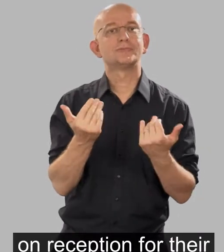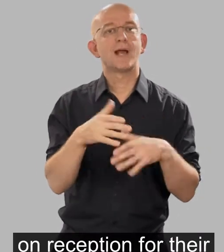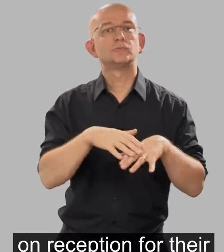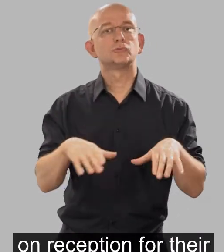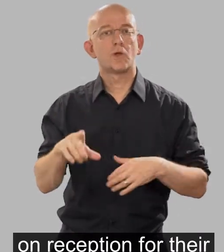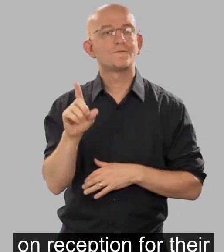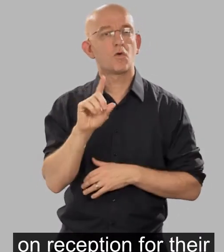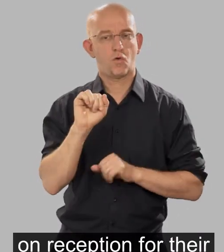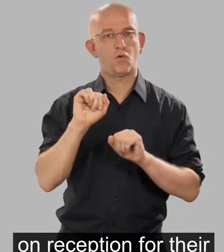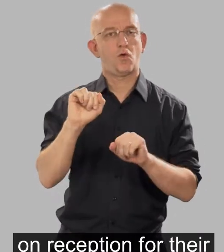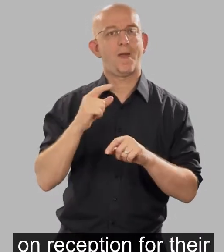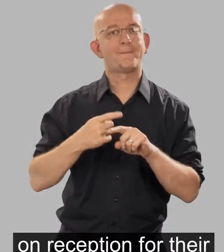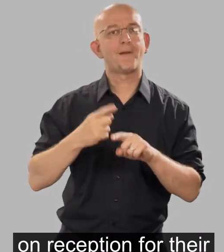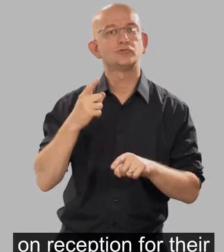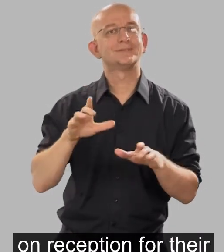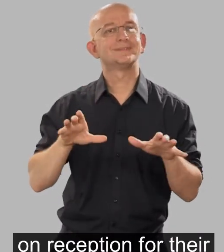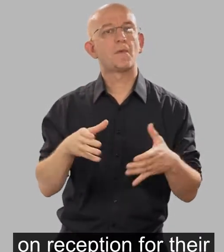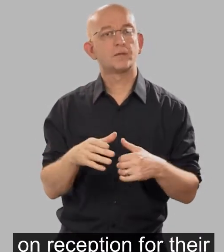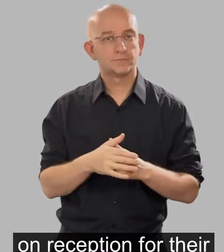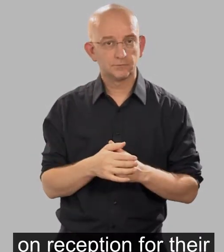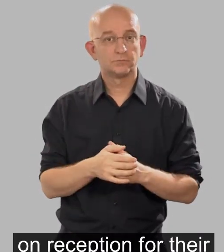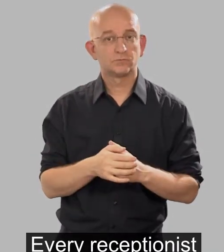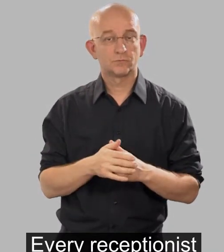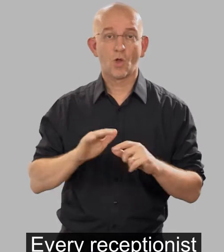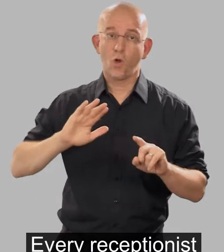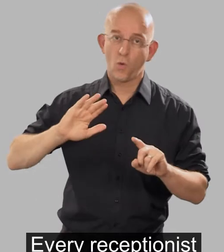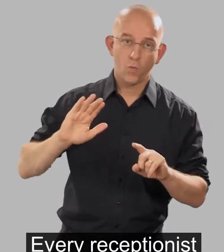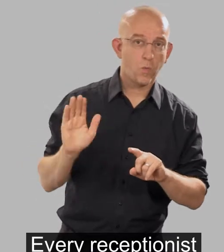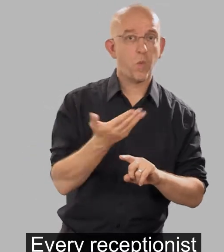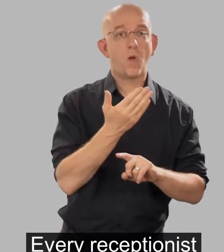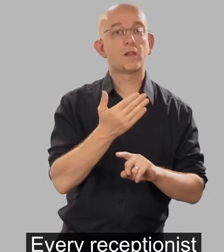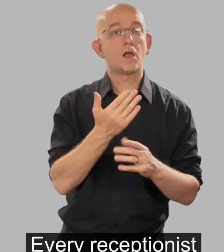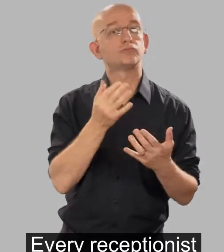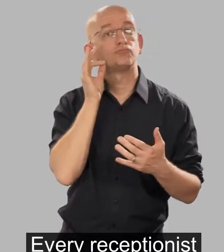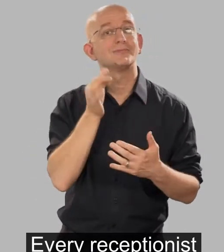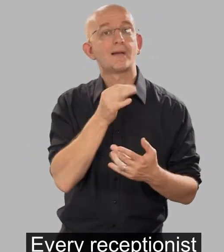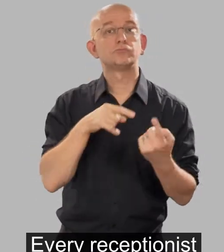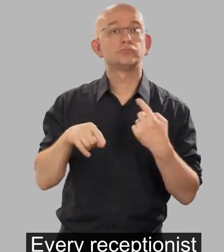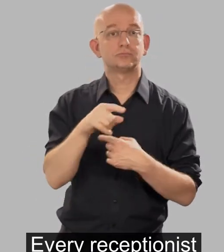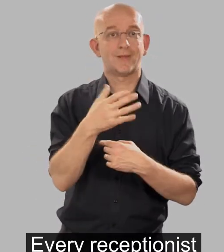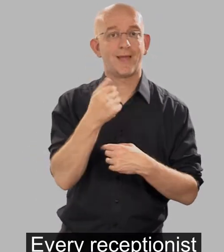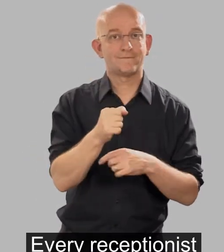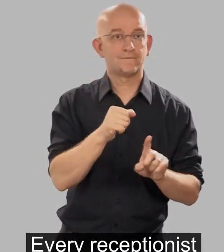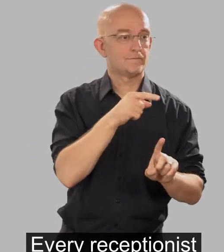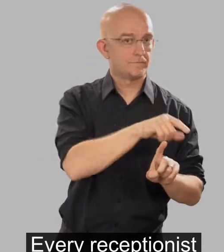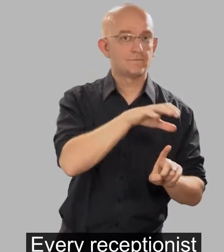for their emergency department. Every receptionist has one at their station